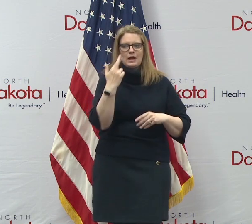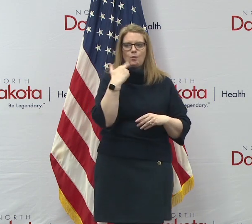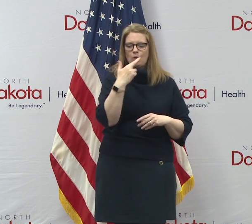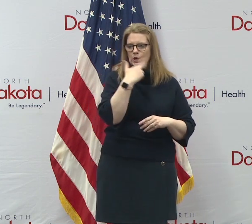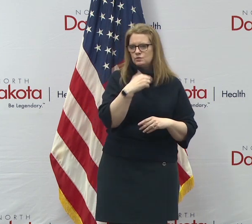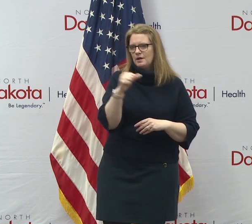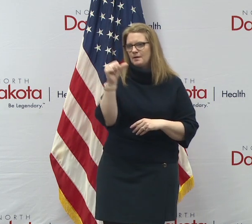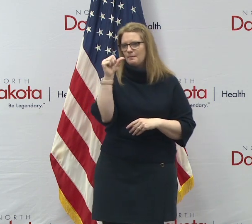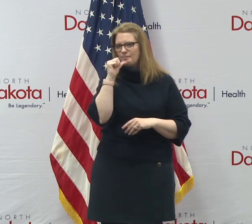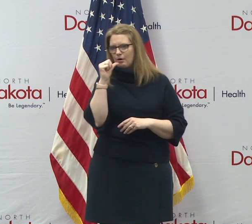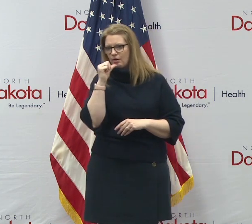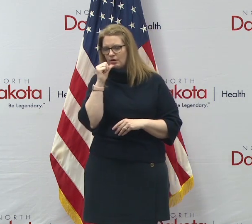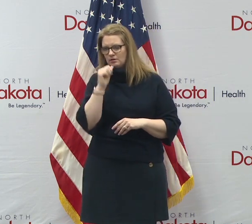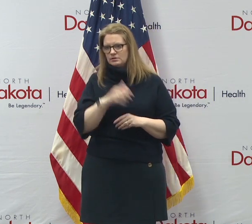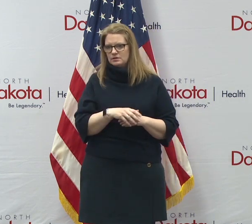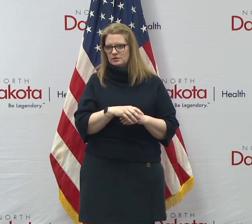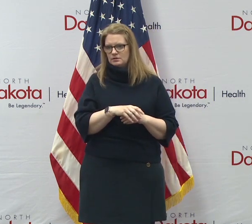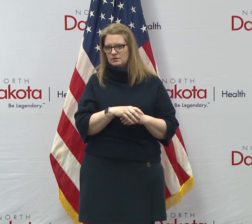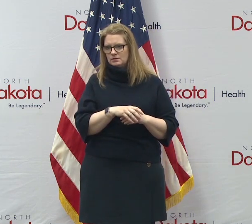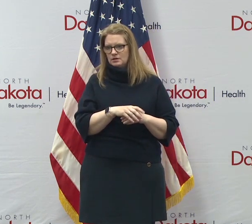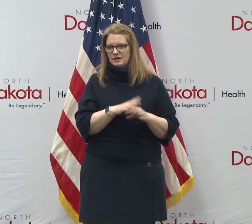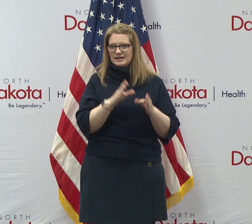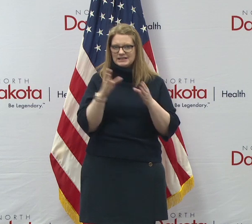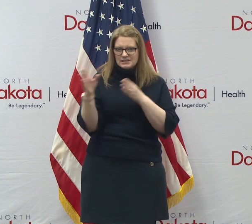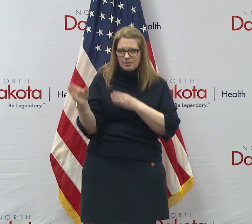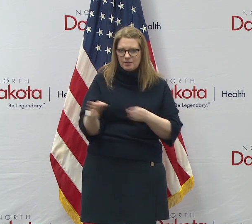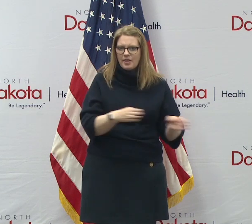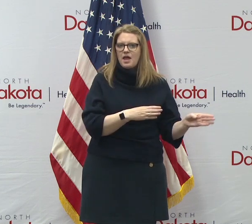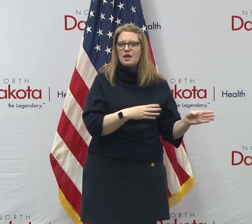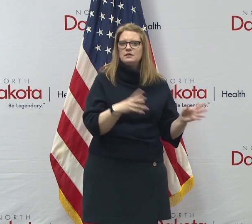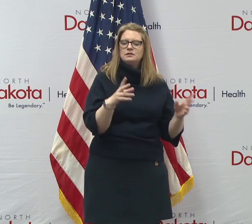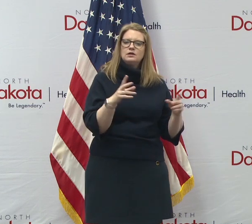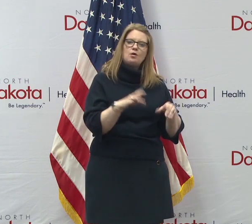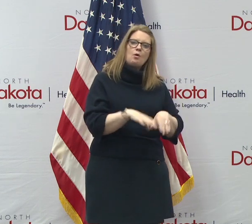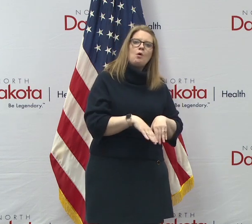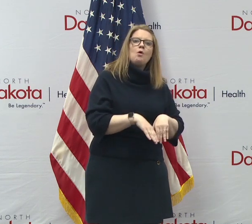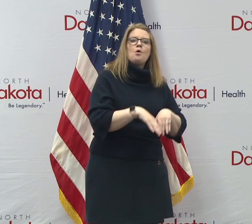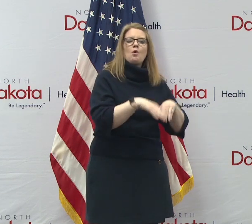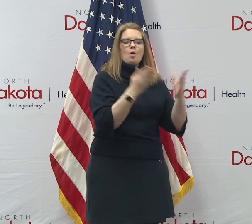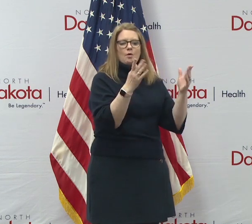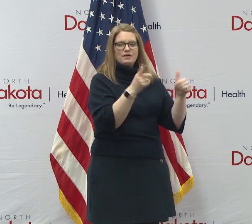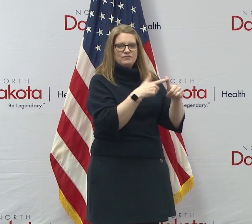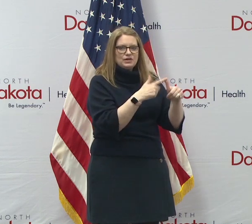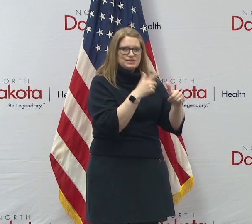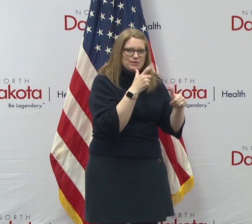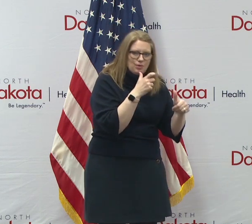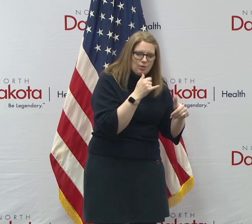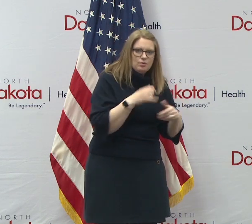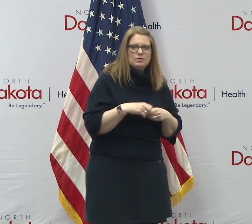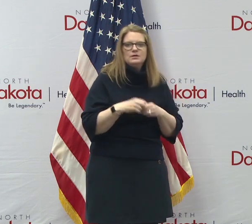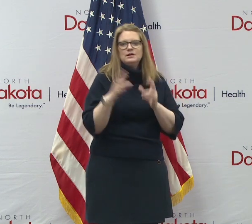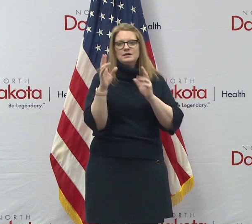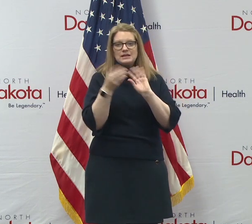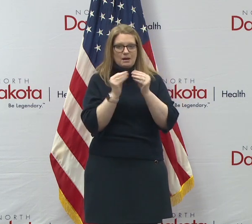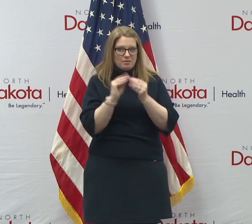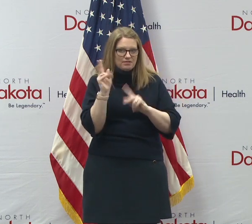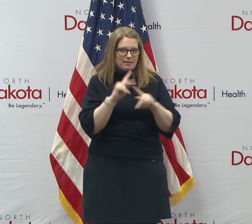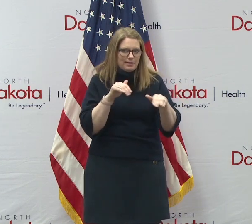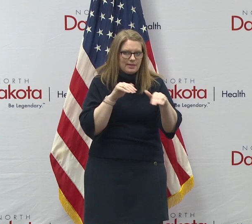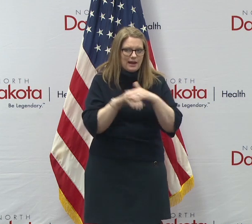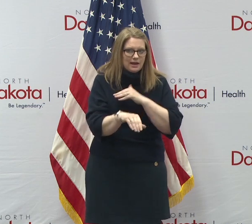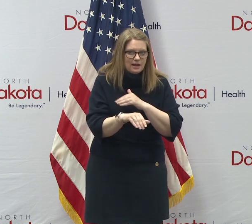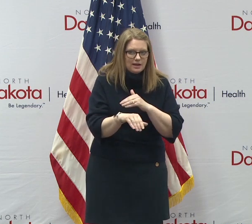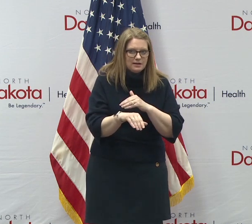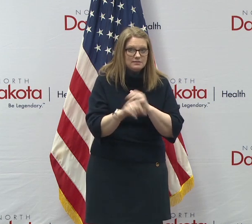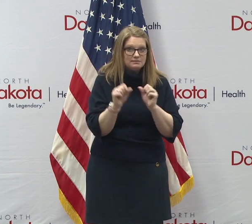is there a plan in place on who can open first and how many people may be let in? Uh, there's not a specific plan